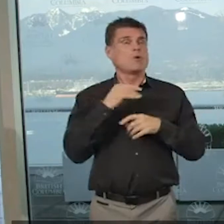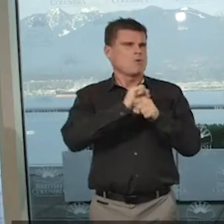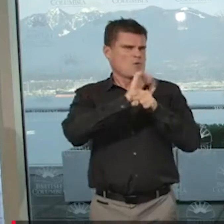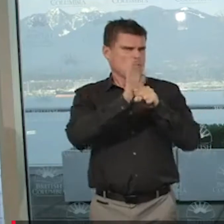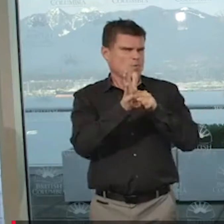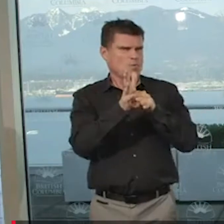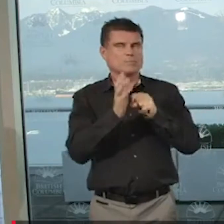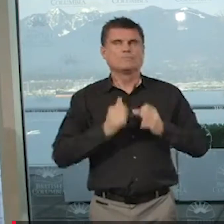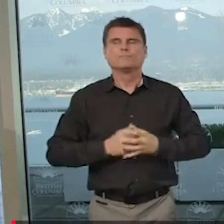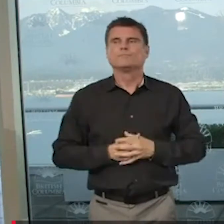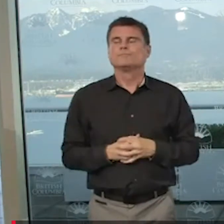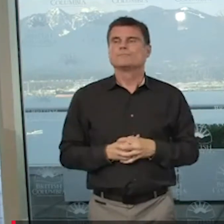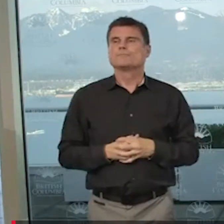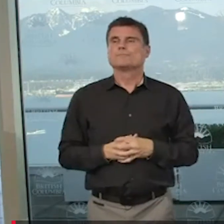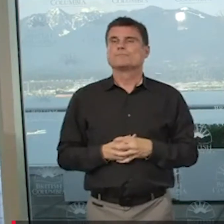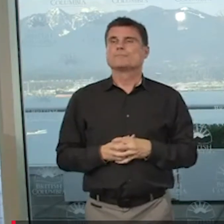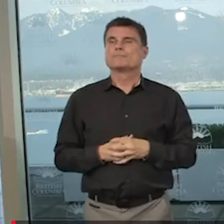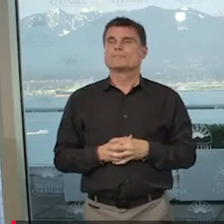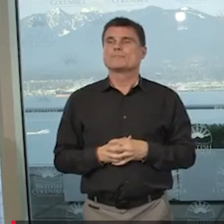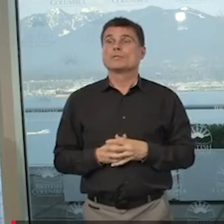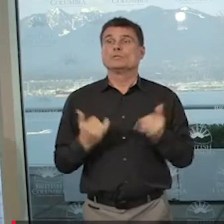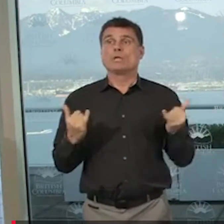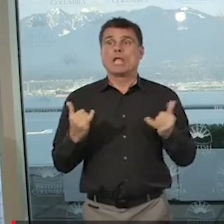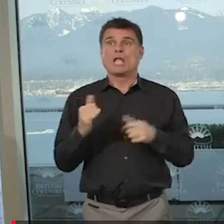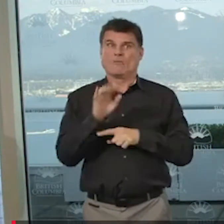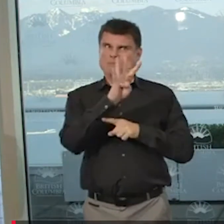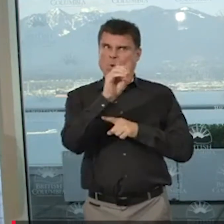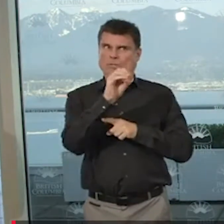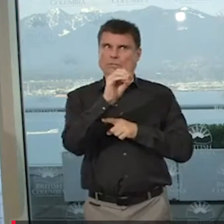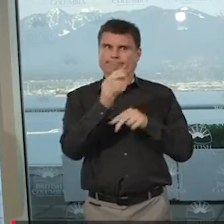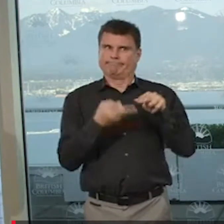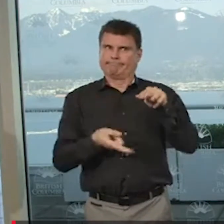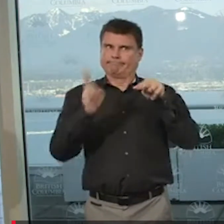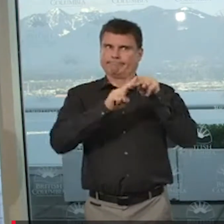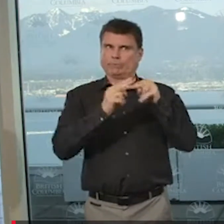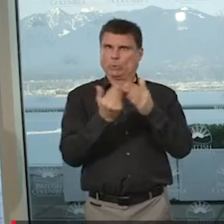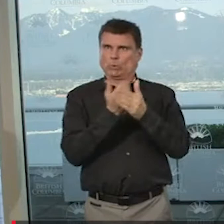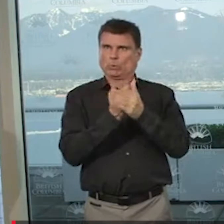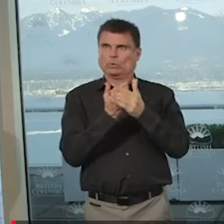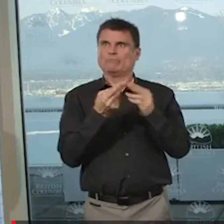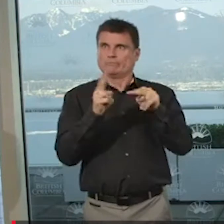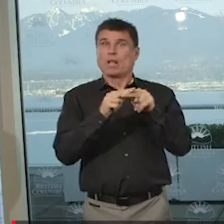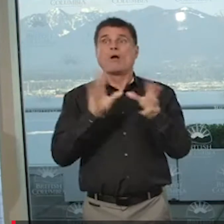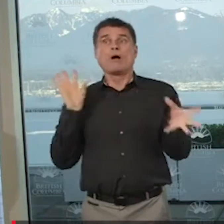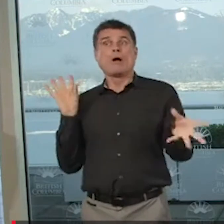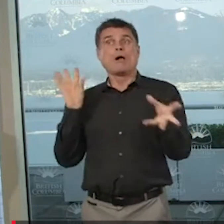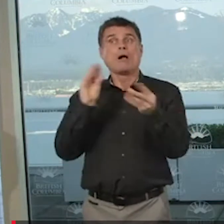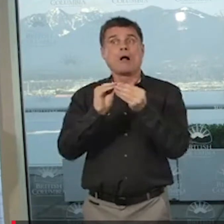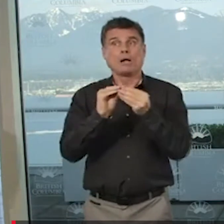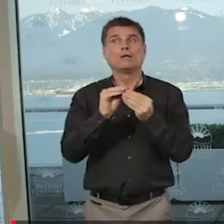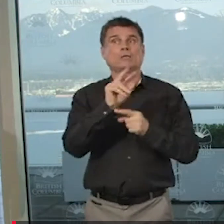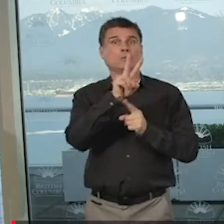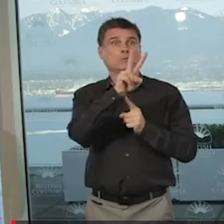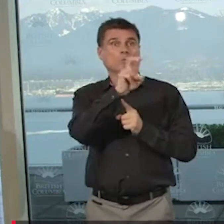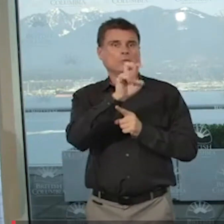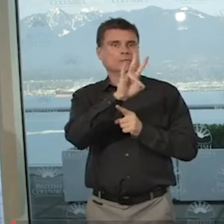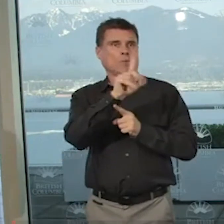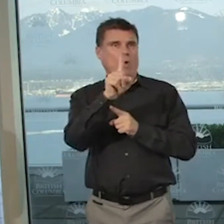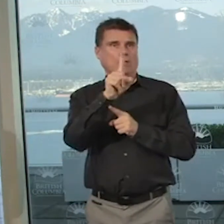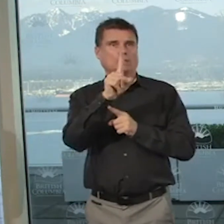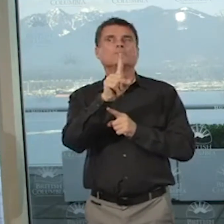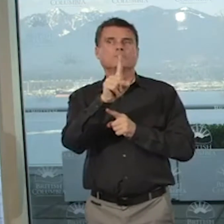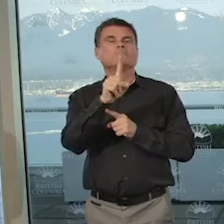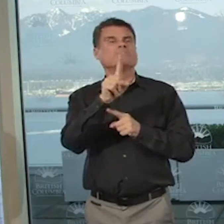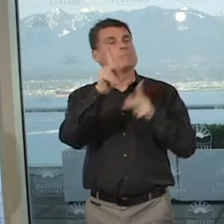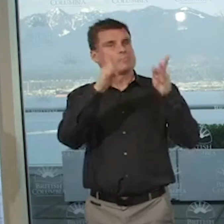As of today, we have 40 new cases to report for a total of 271 people who have tested positive